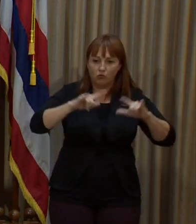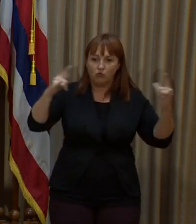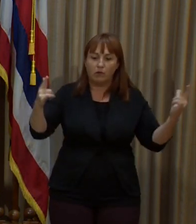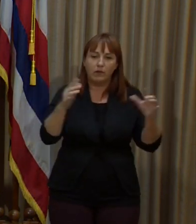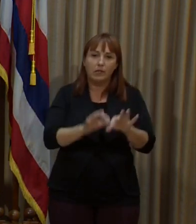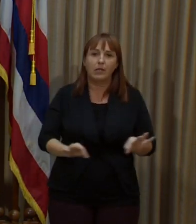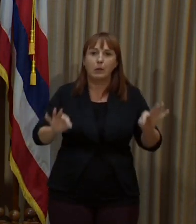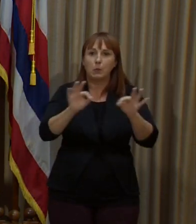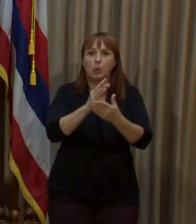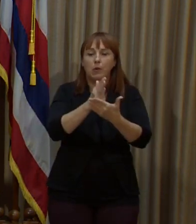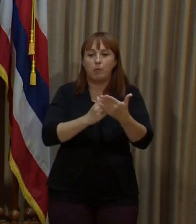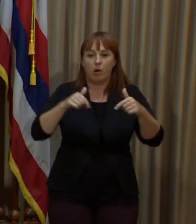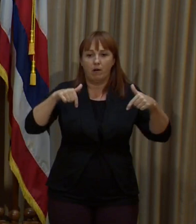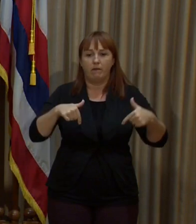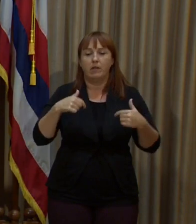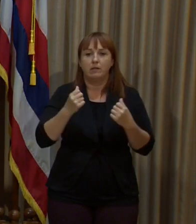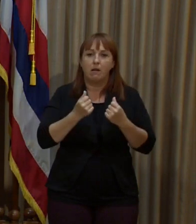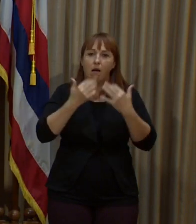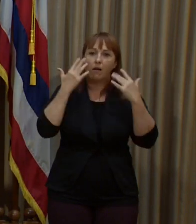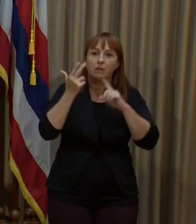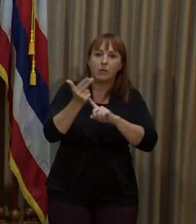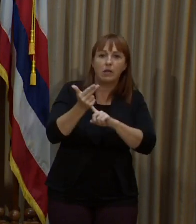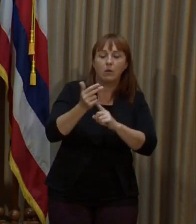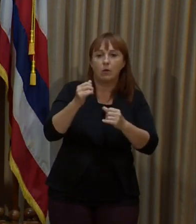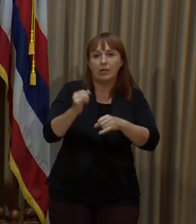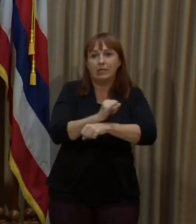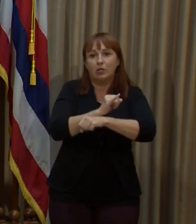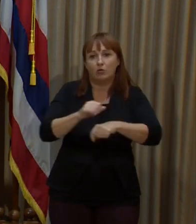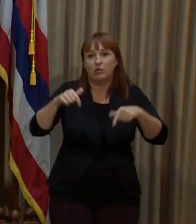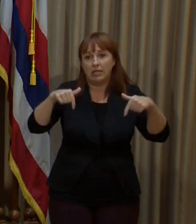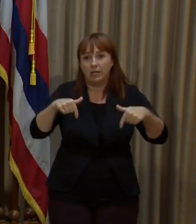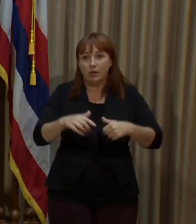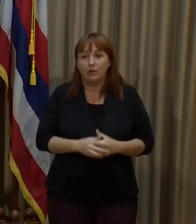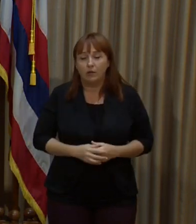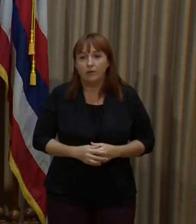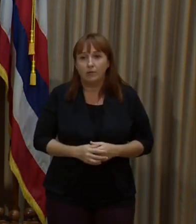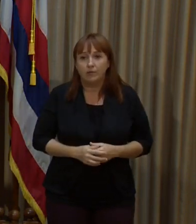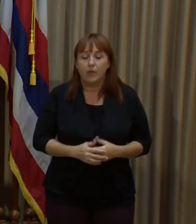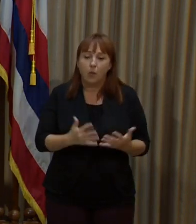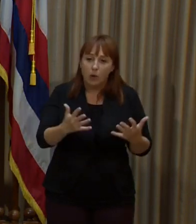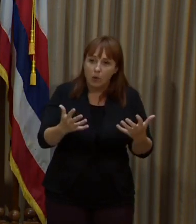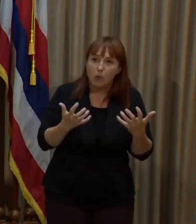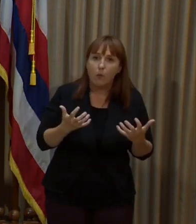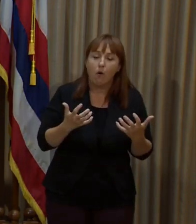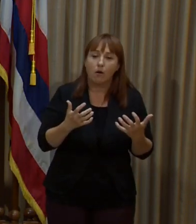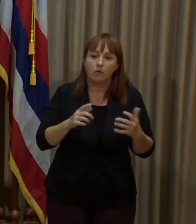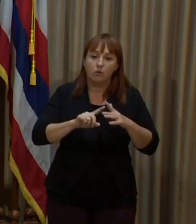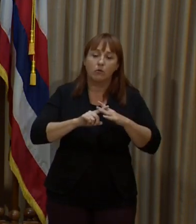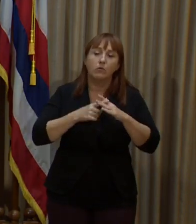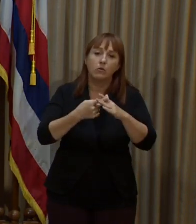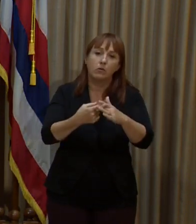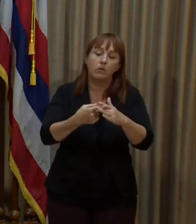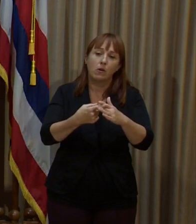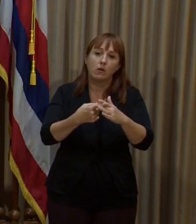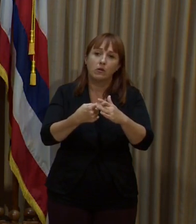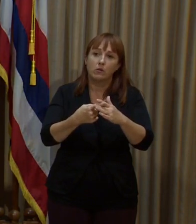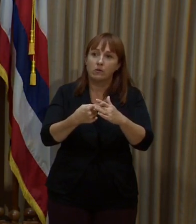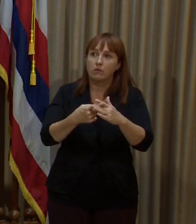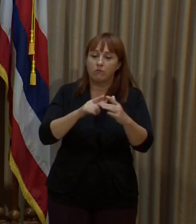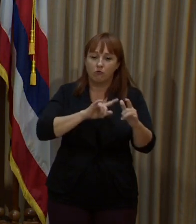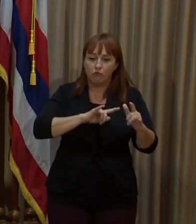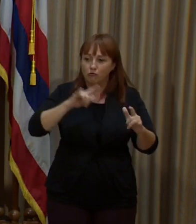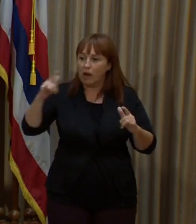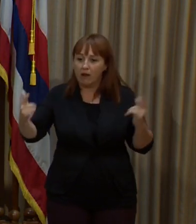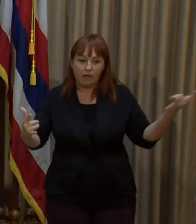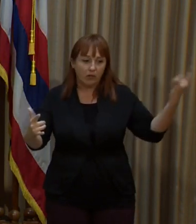part of our hospitality industry, and we certainly would want to start travel from